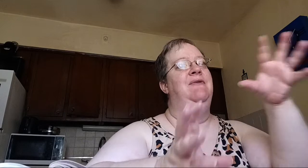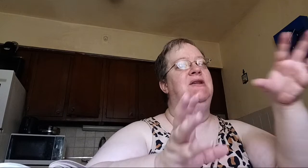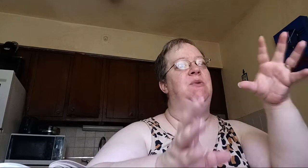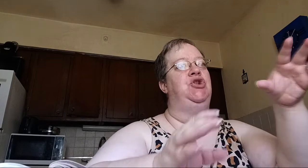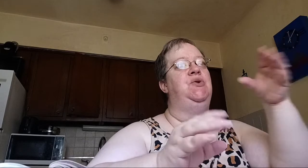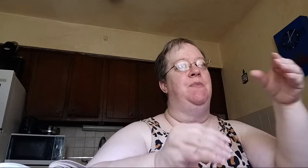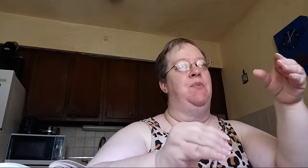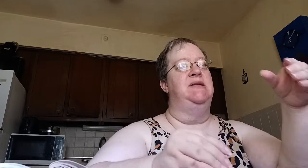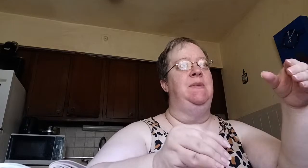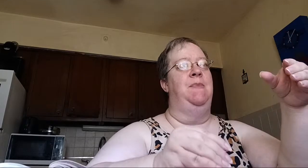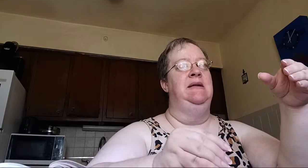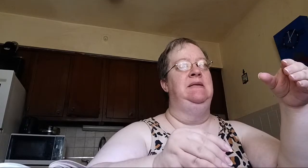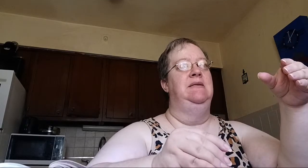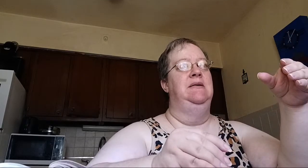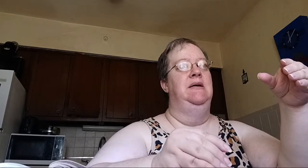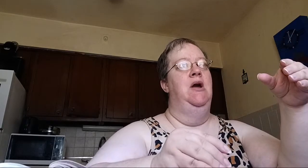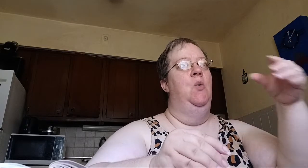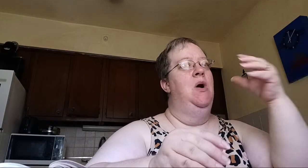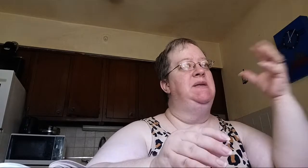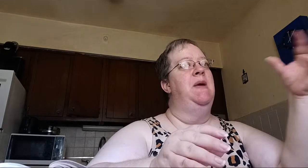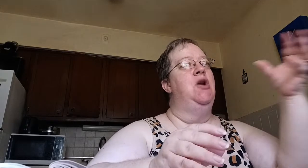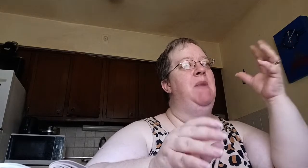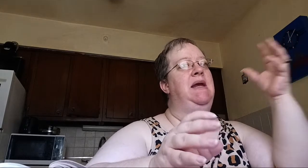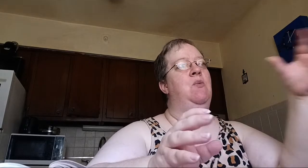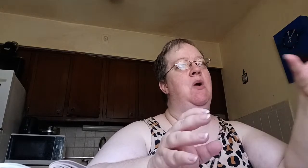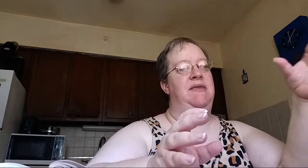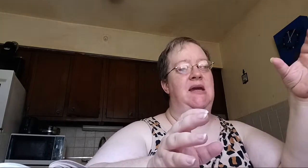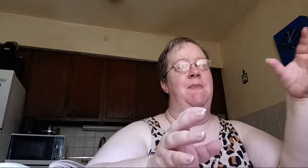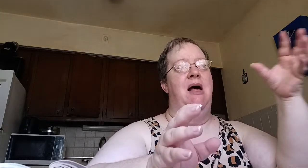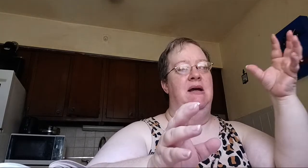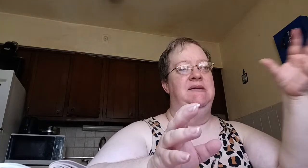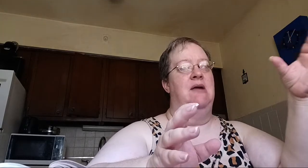we choose to participate in, where we spend our money and what we think about, et cetera.